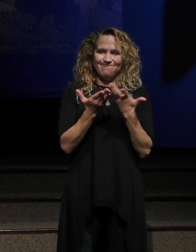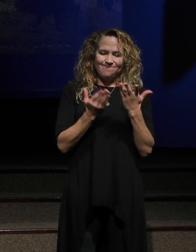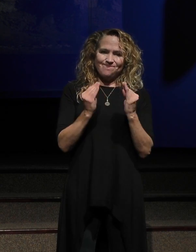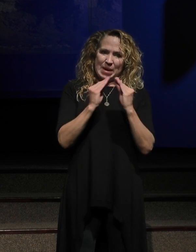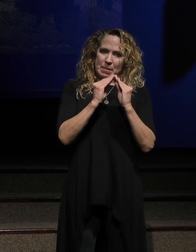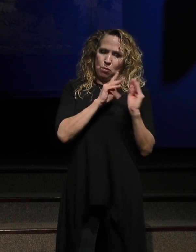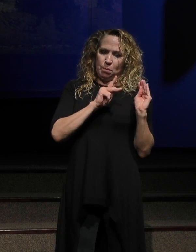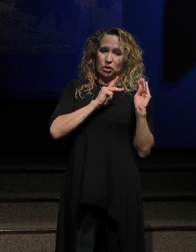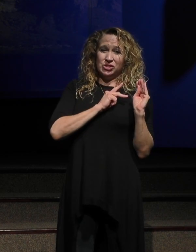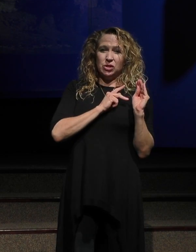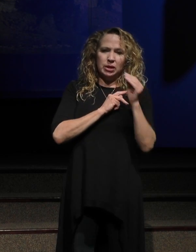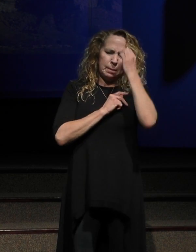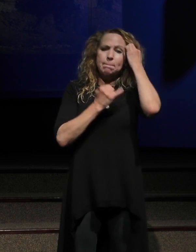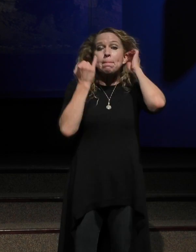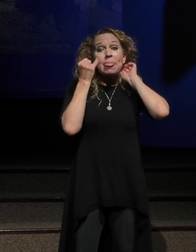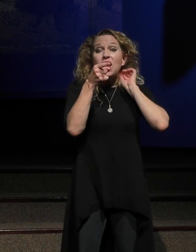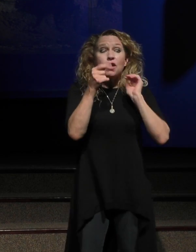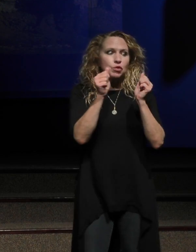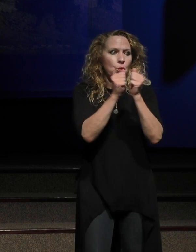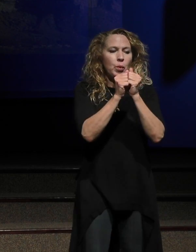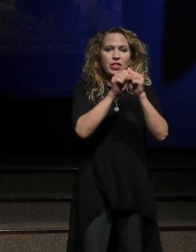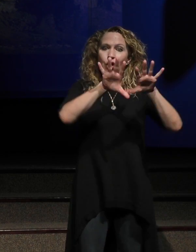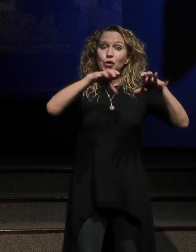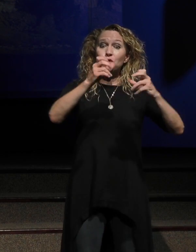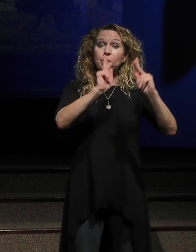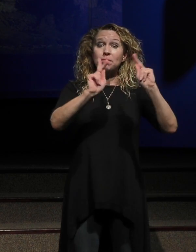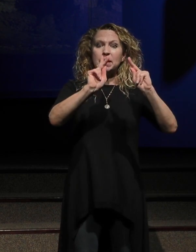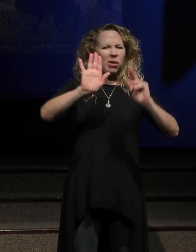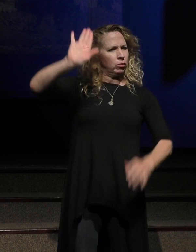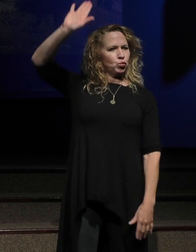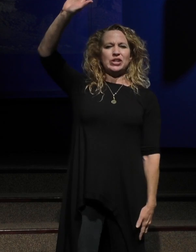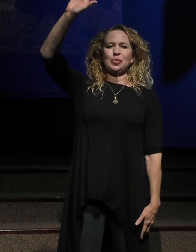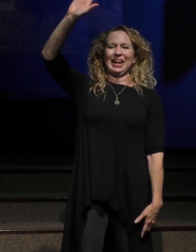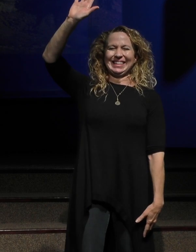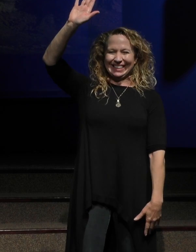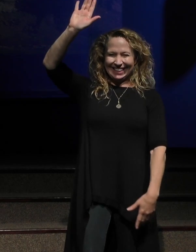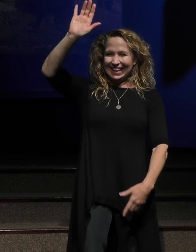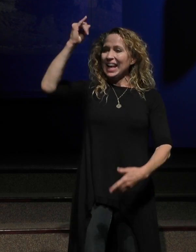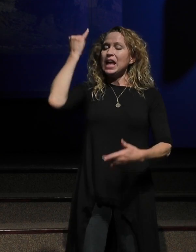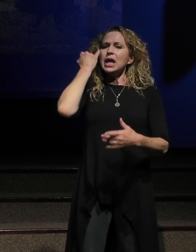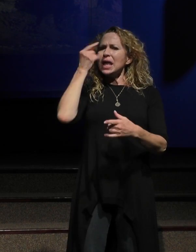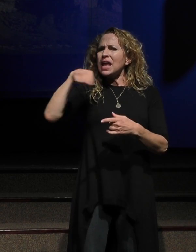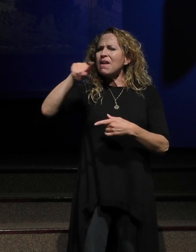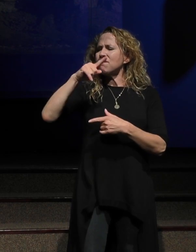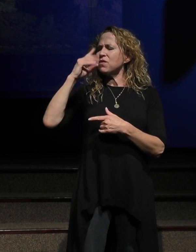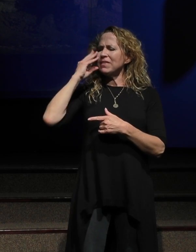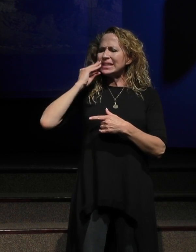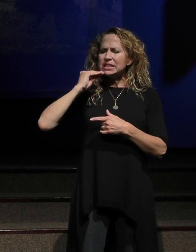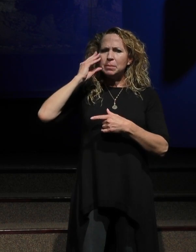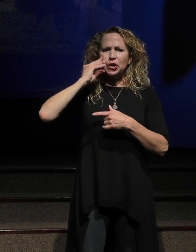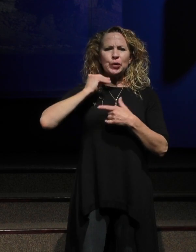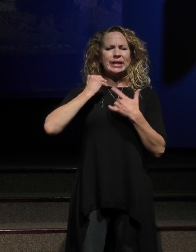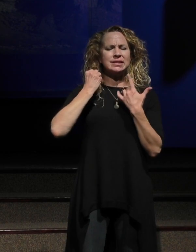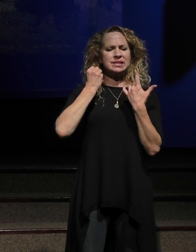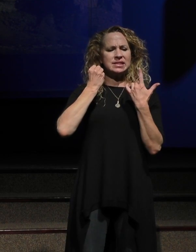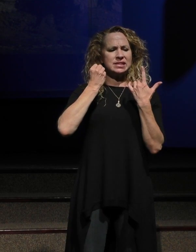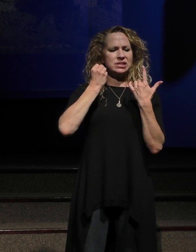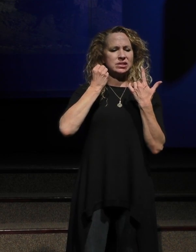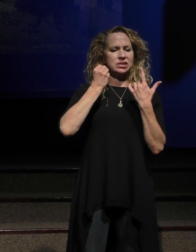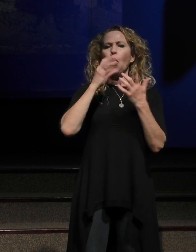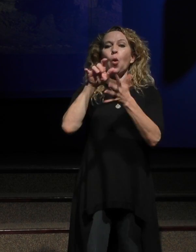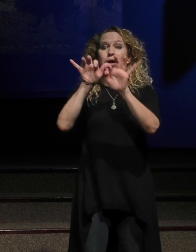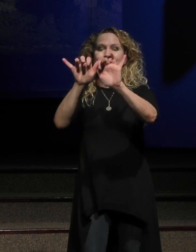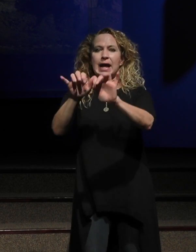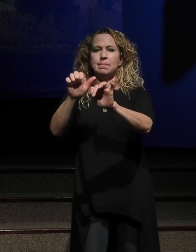If you're sitting there with a group of people around you, would you just raise your hand if there's ever been a time or, or, or would you write amen